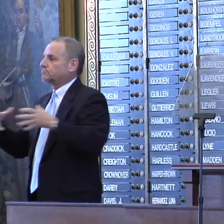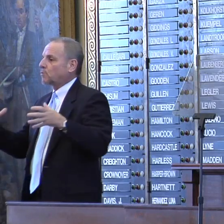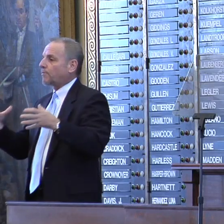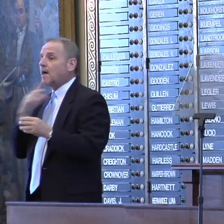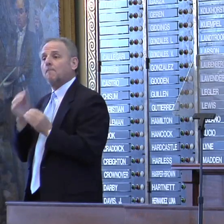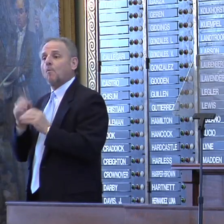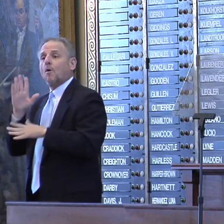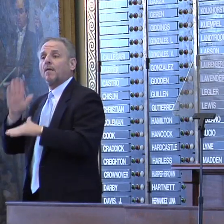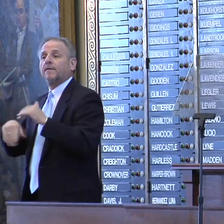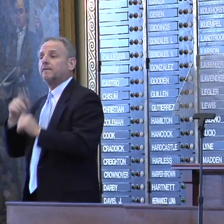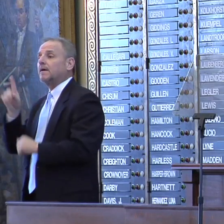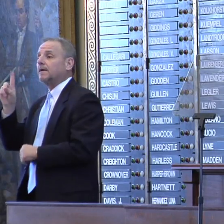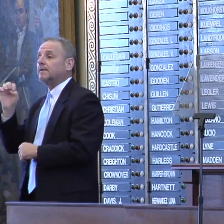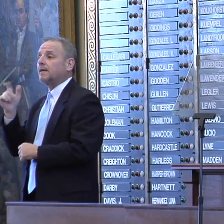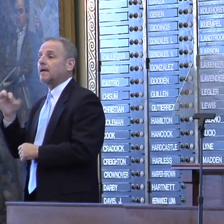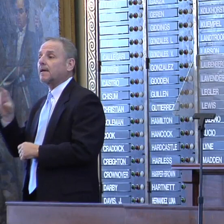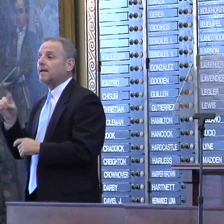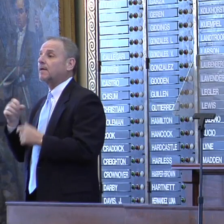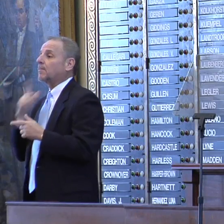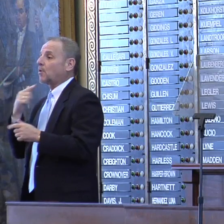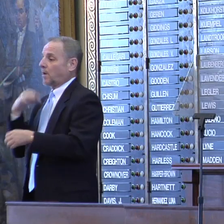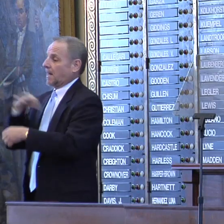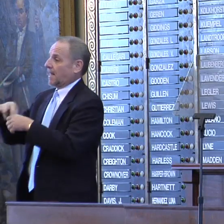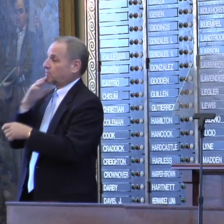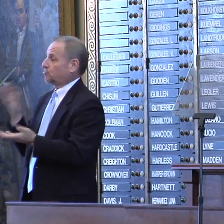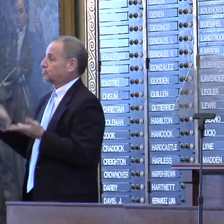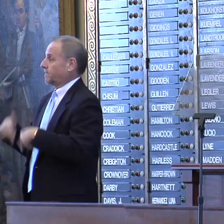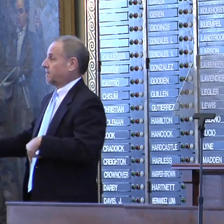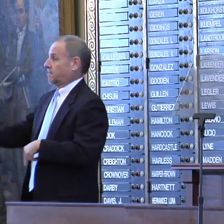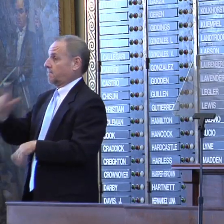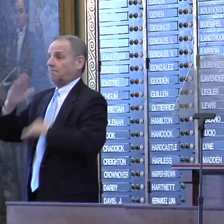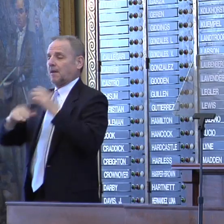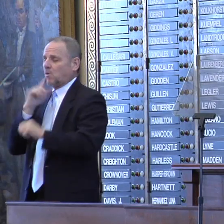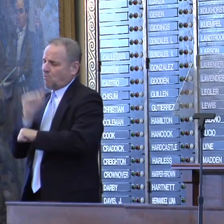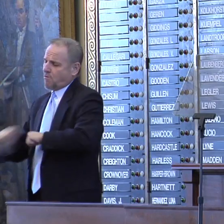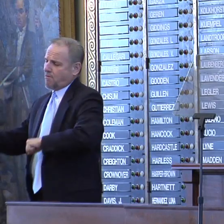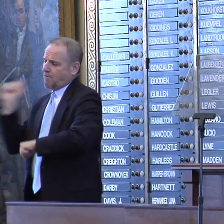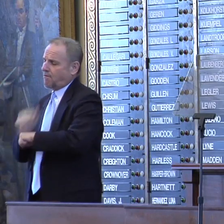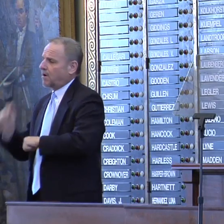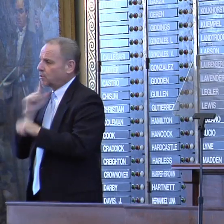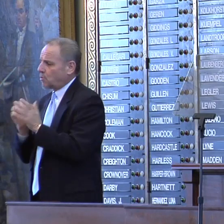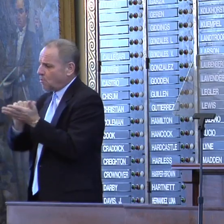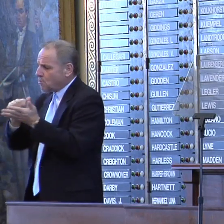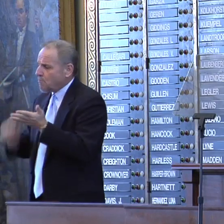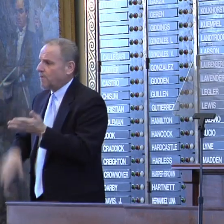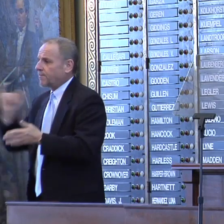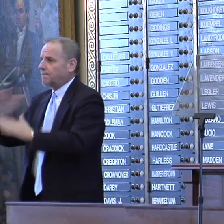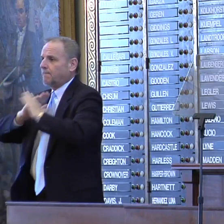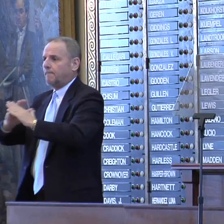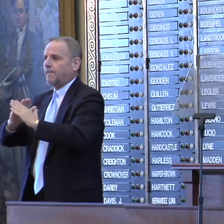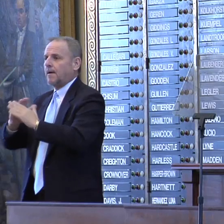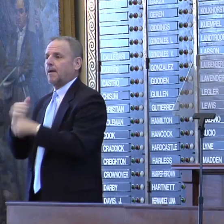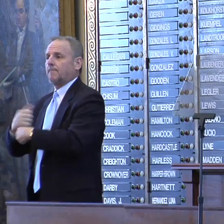more than a decade, those of us elected to serve in this building have been working diligently to remove those obstacles, create